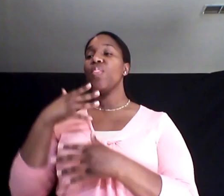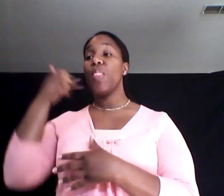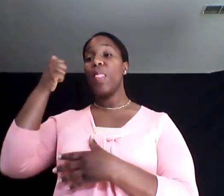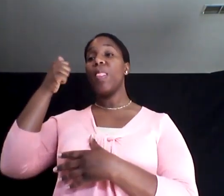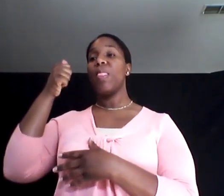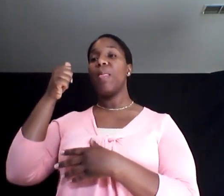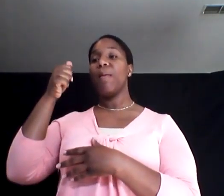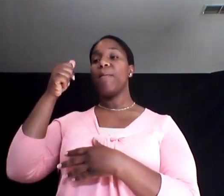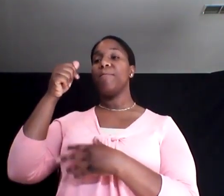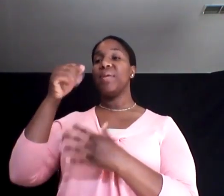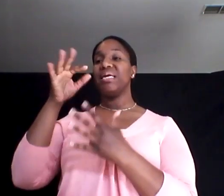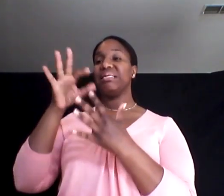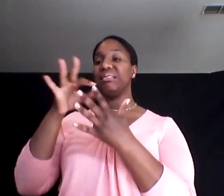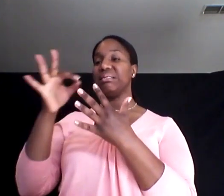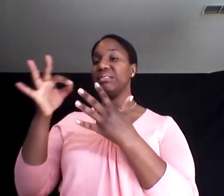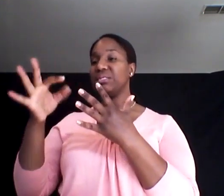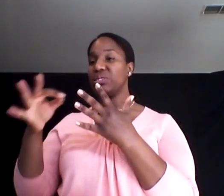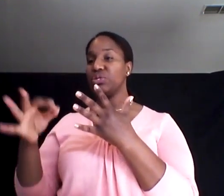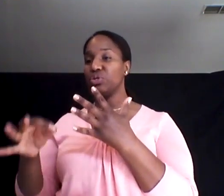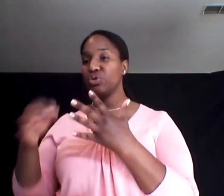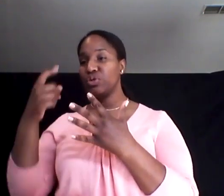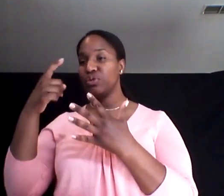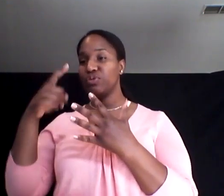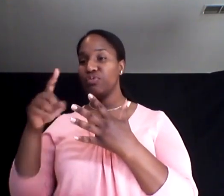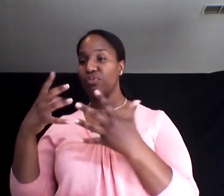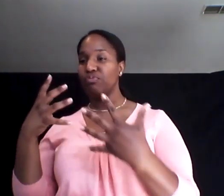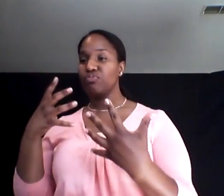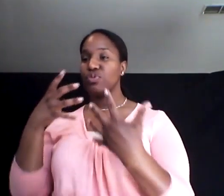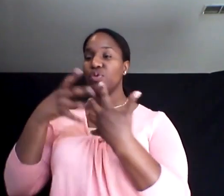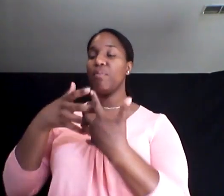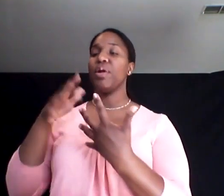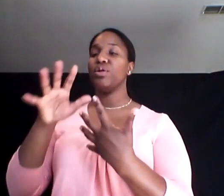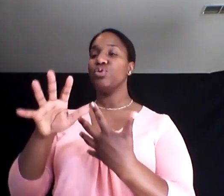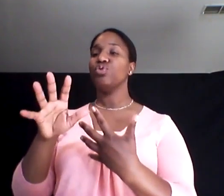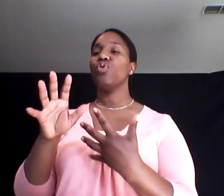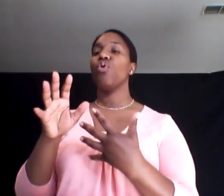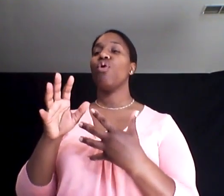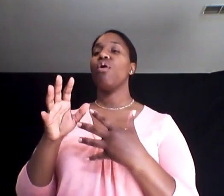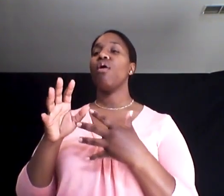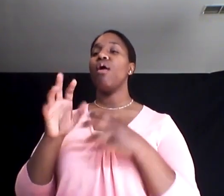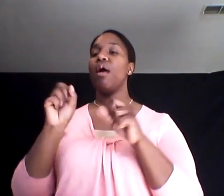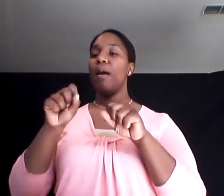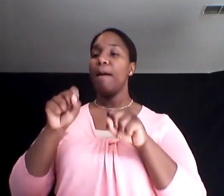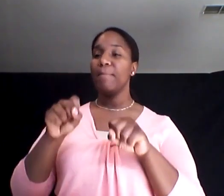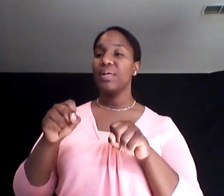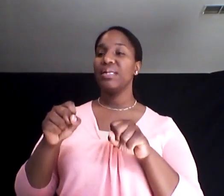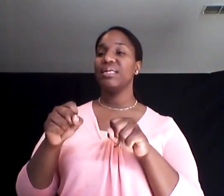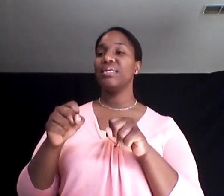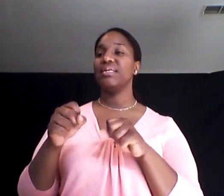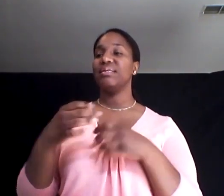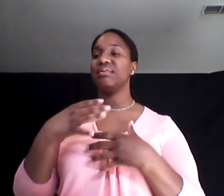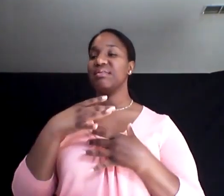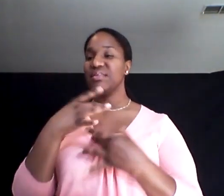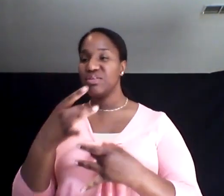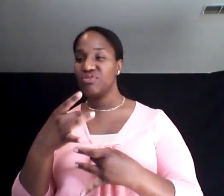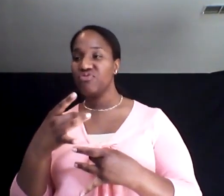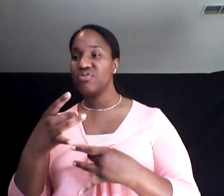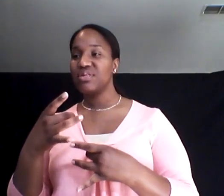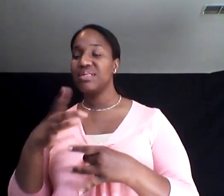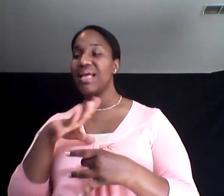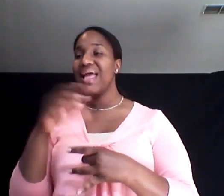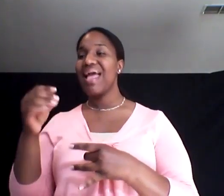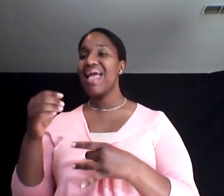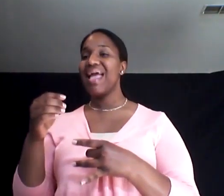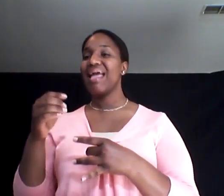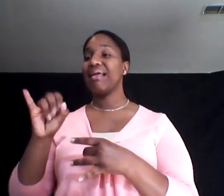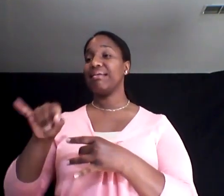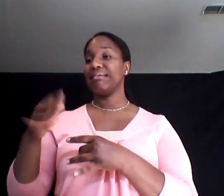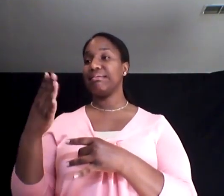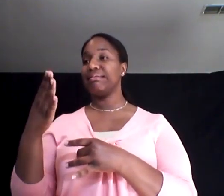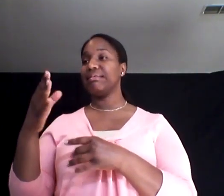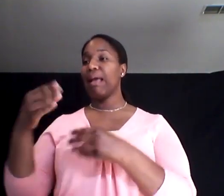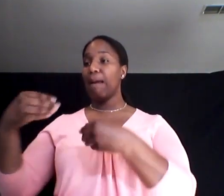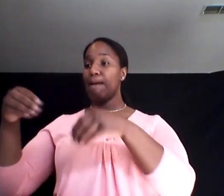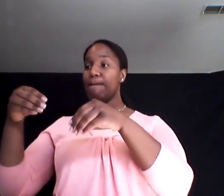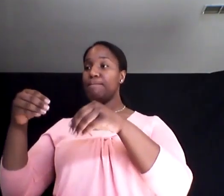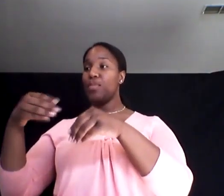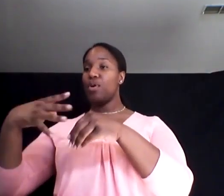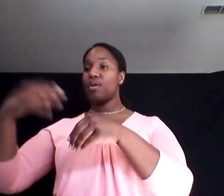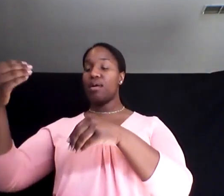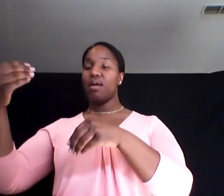information about the future with UVU and also checking in with the Disability Resource Center